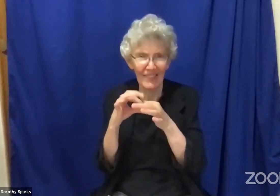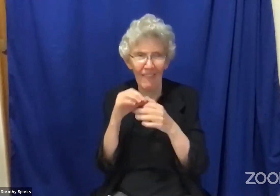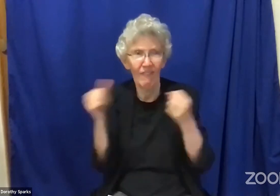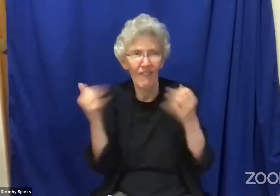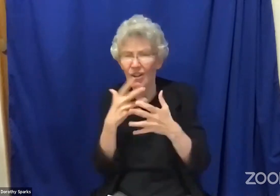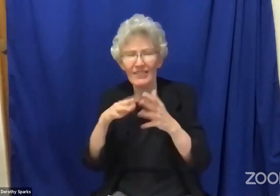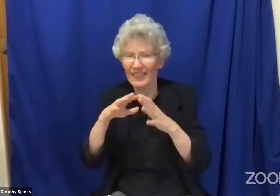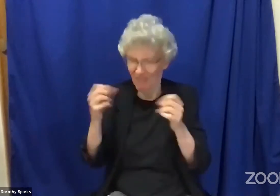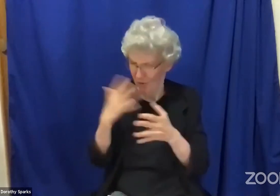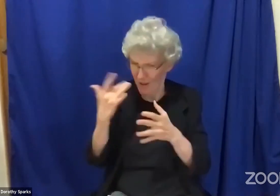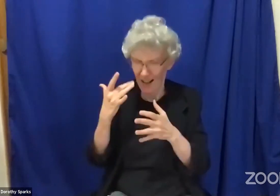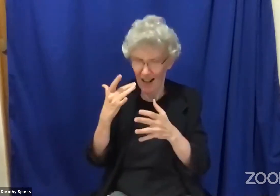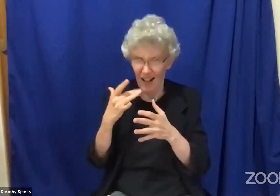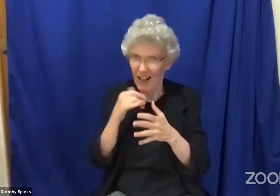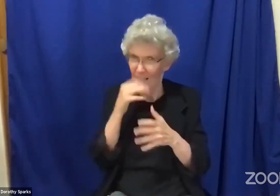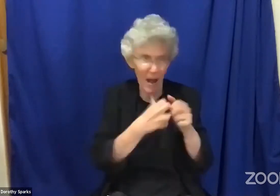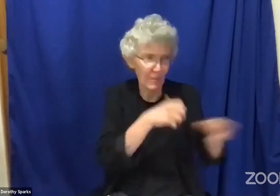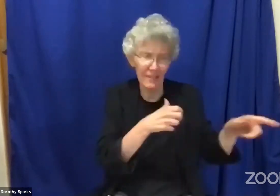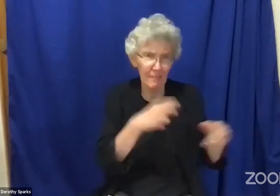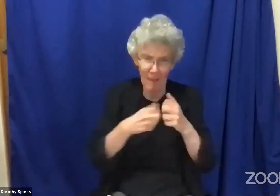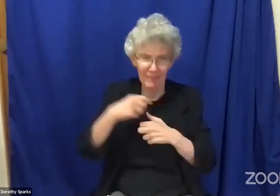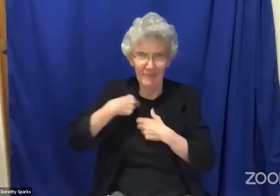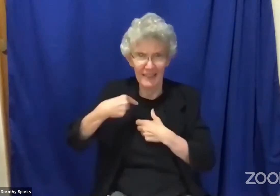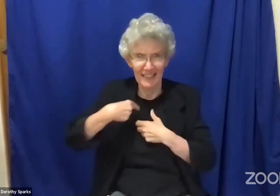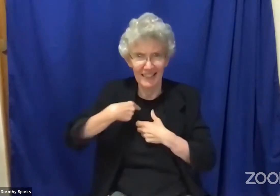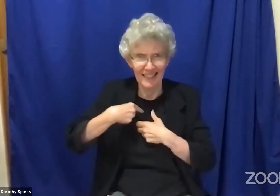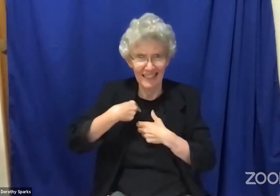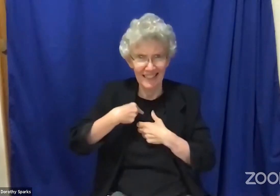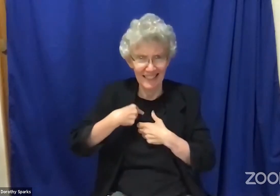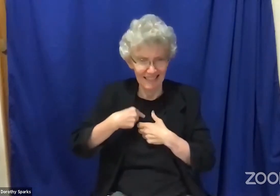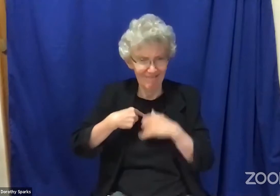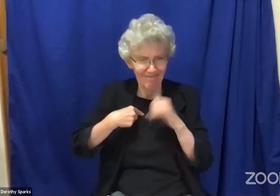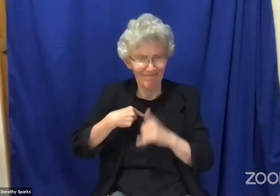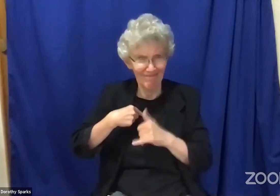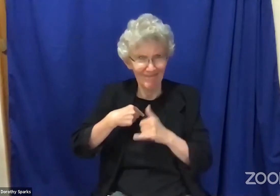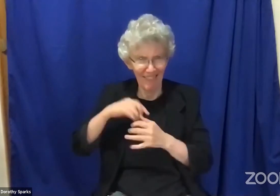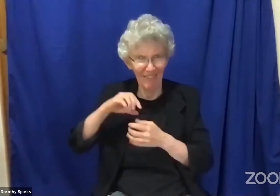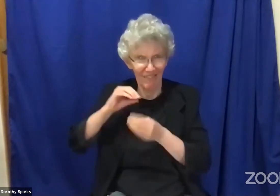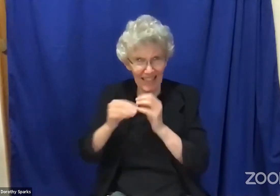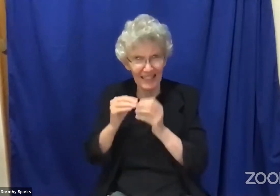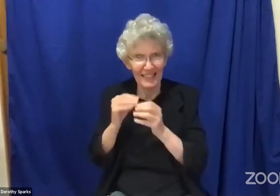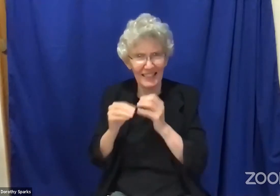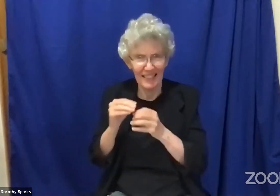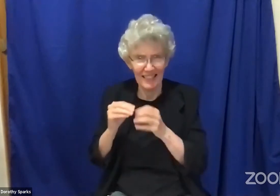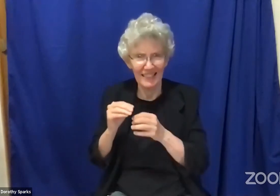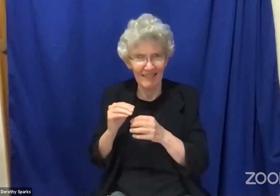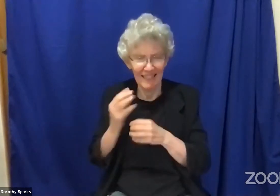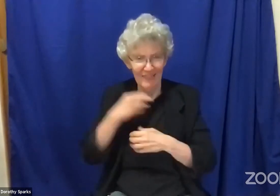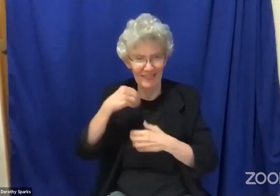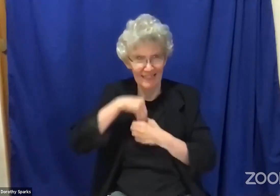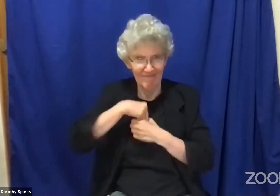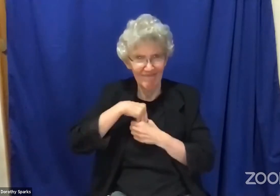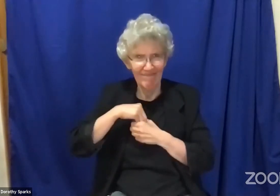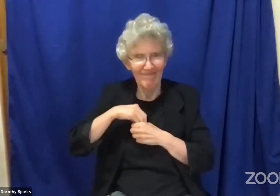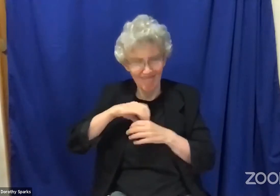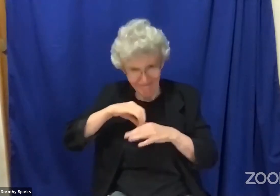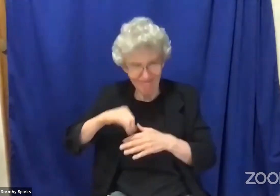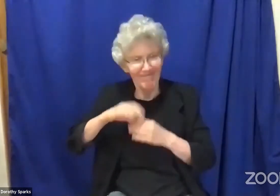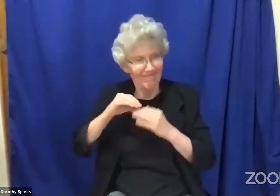and just by sharing with one another and not to be afraid of other people we are the ones